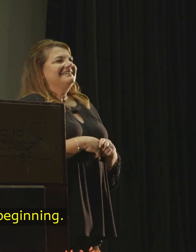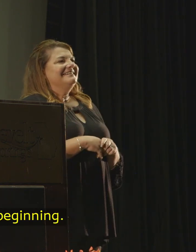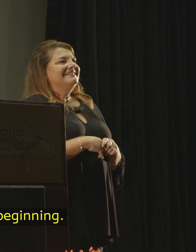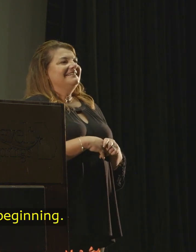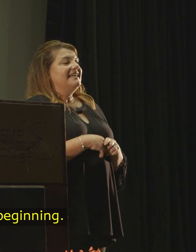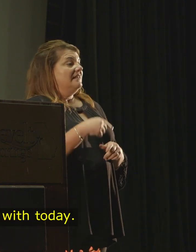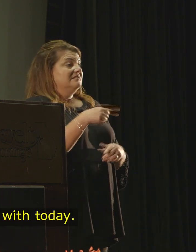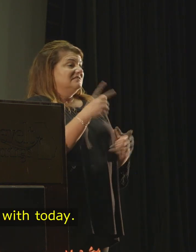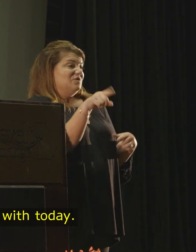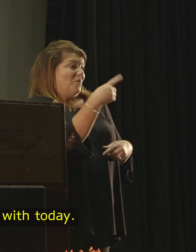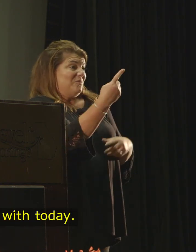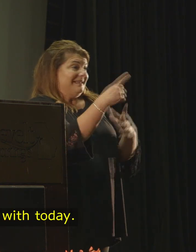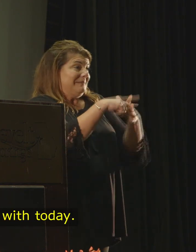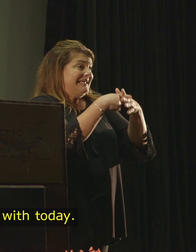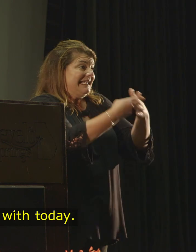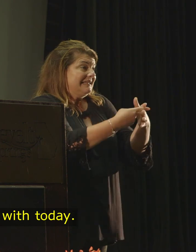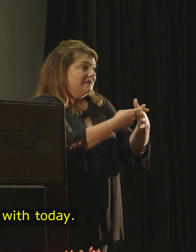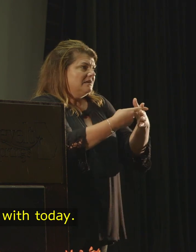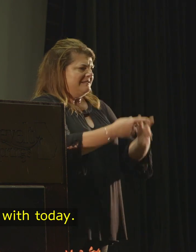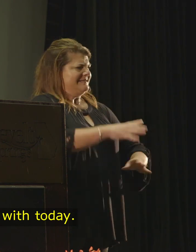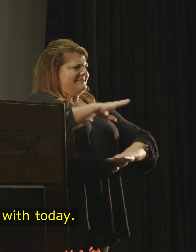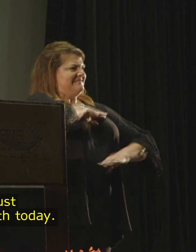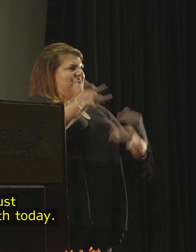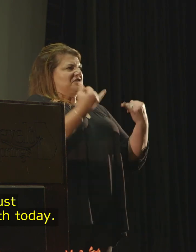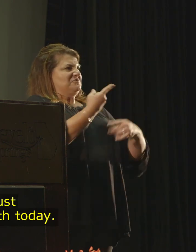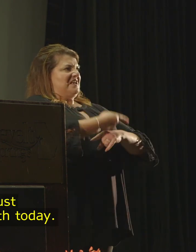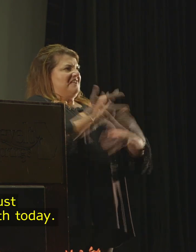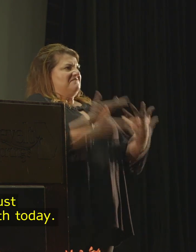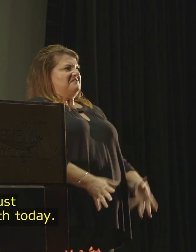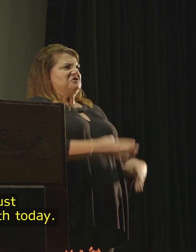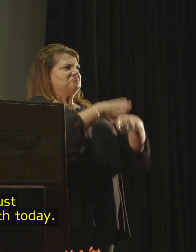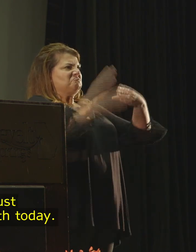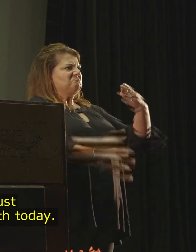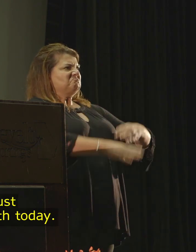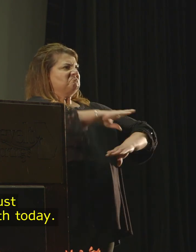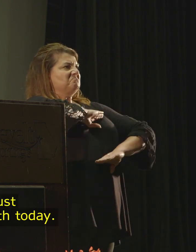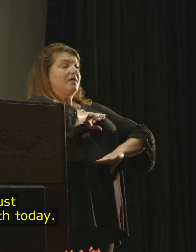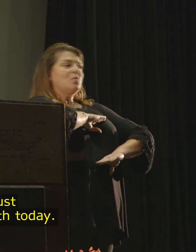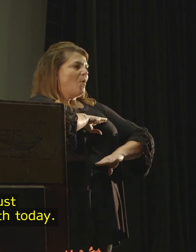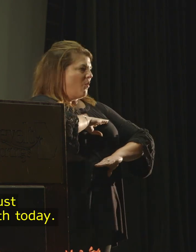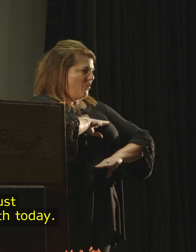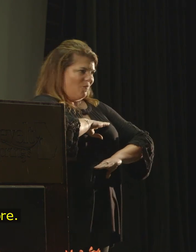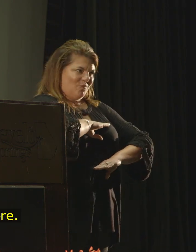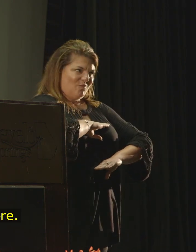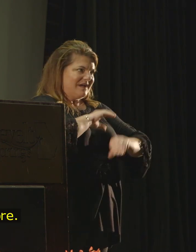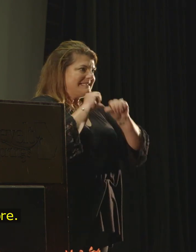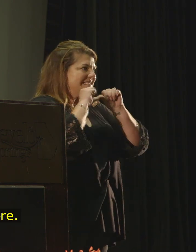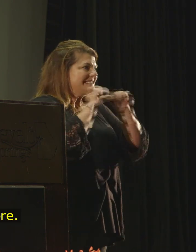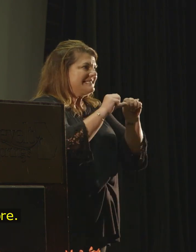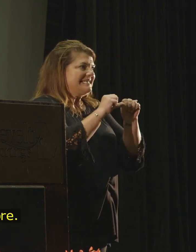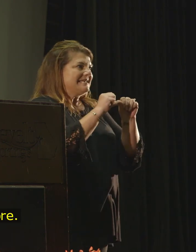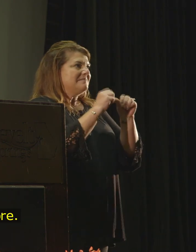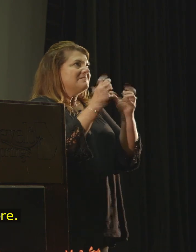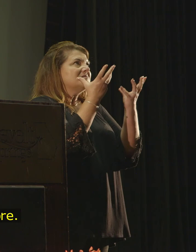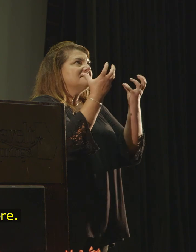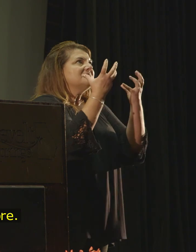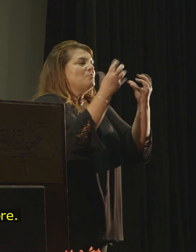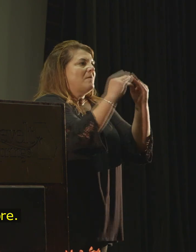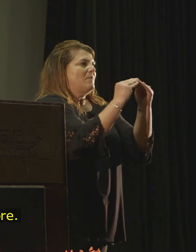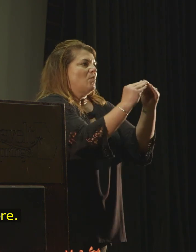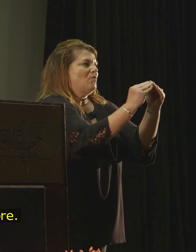This is just the beginning. Don't be satisfied with today. Do not just be satisfied with today. Want more.